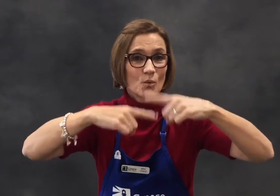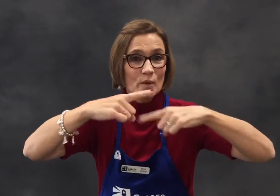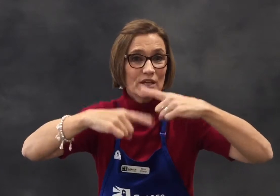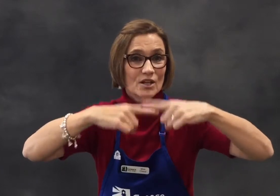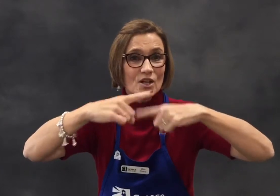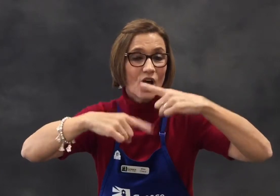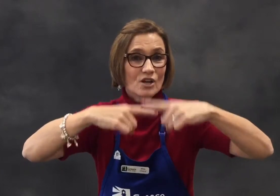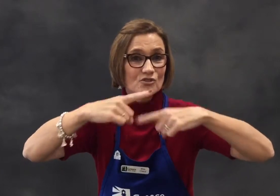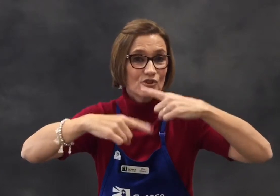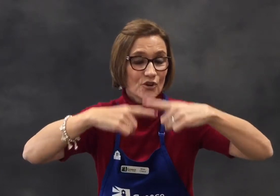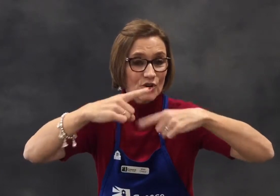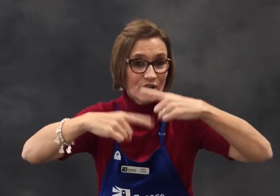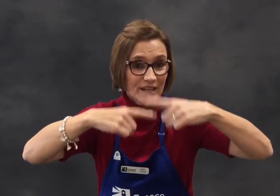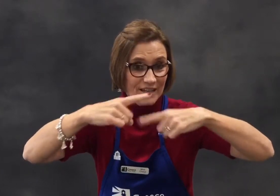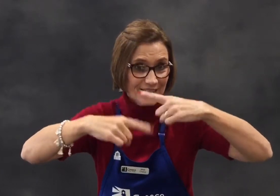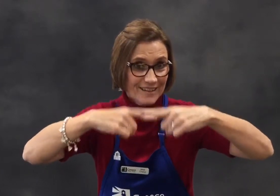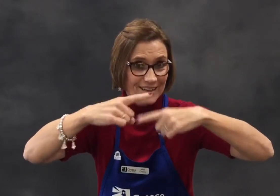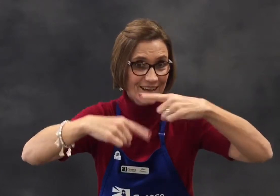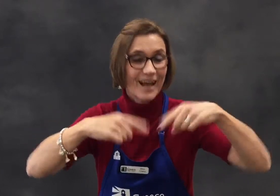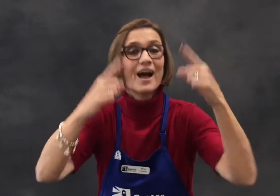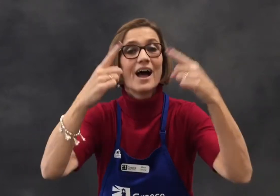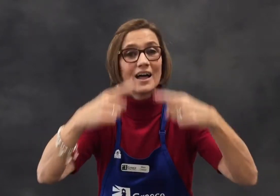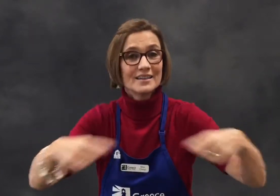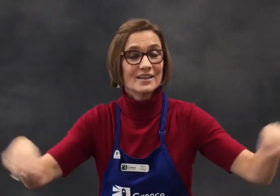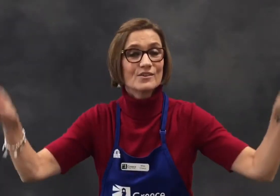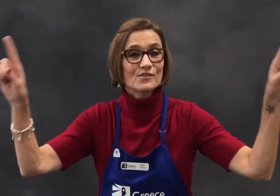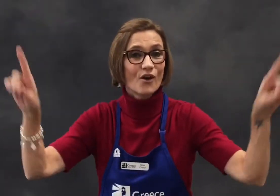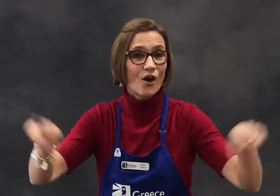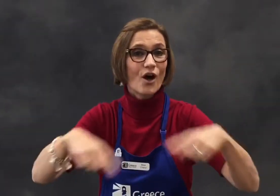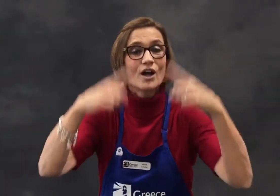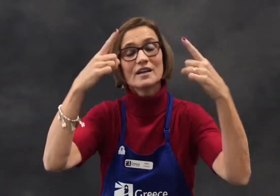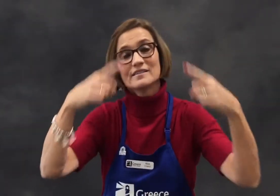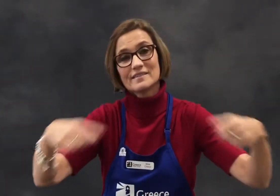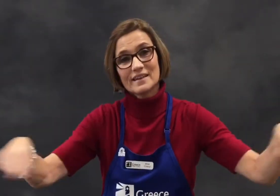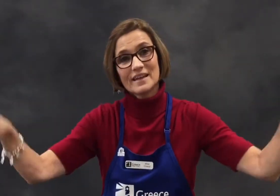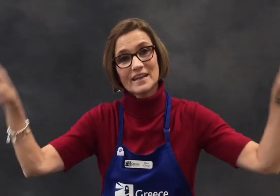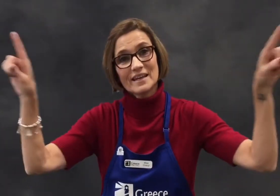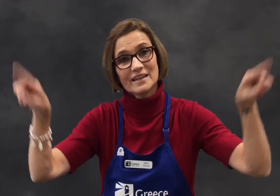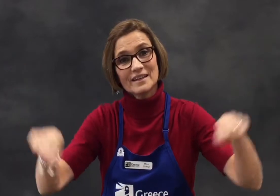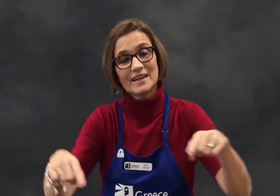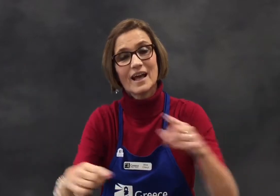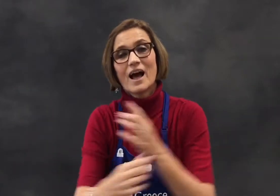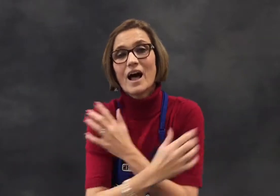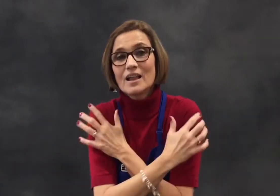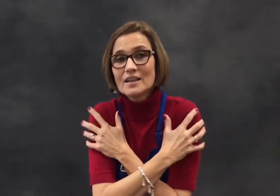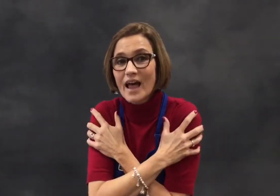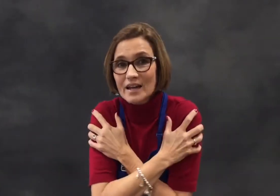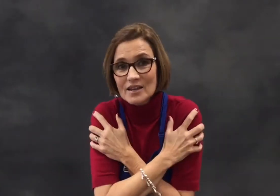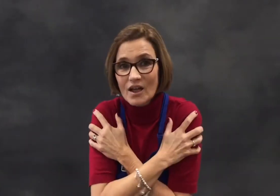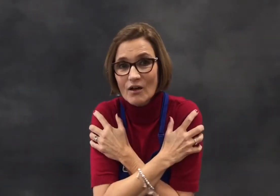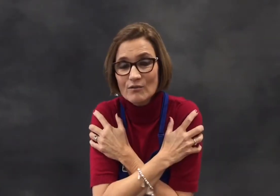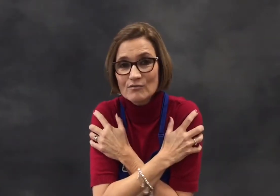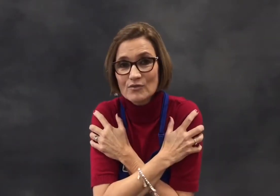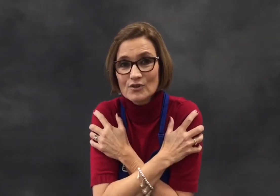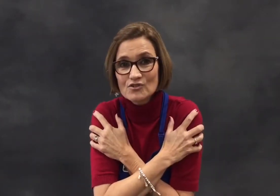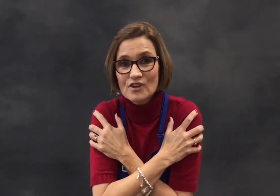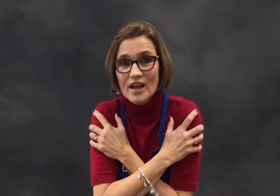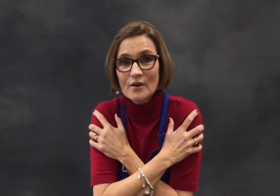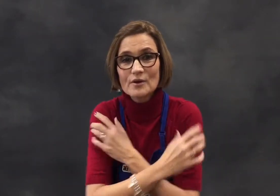wheel a-turning, a little song is singing, a lot of love for sharing